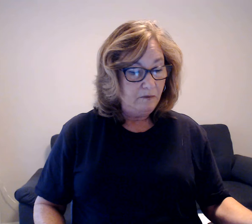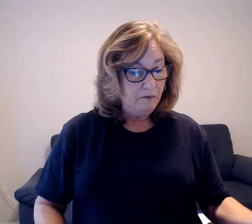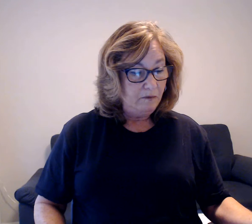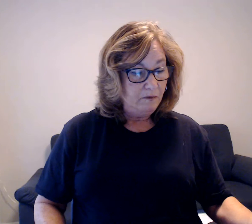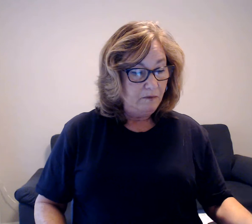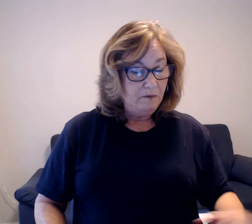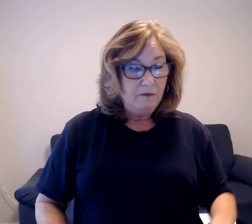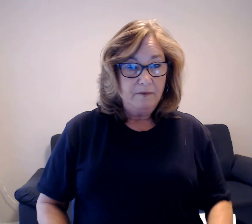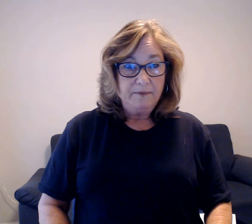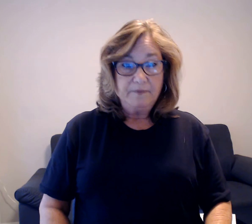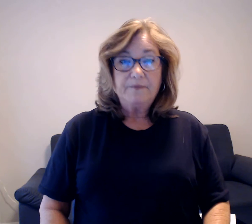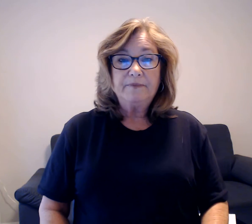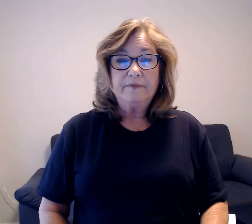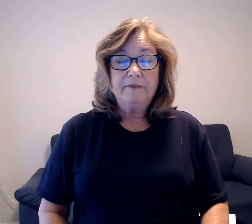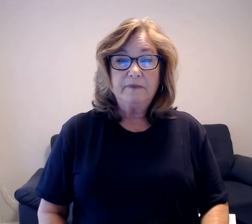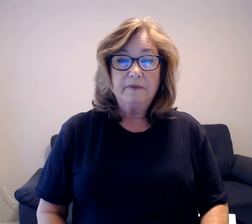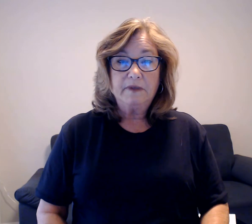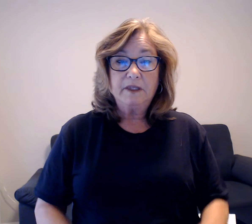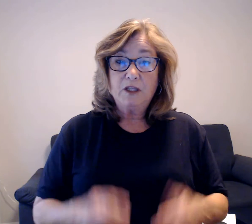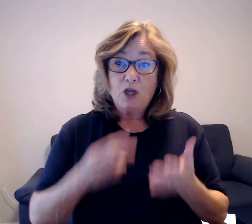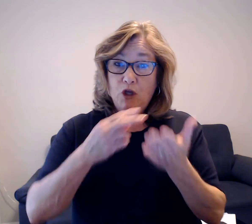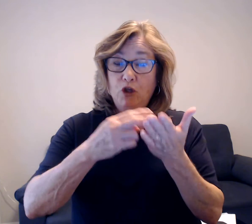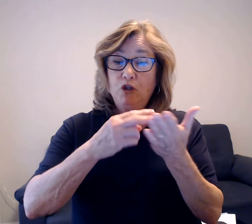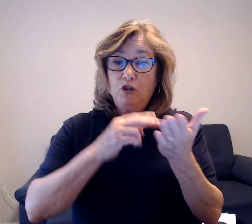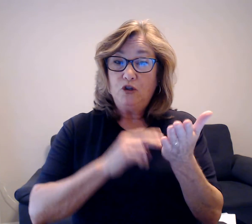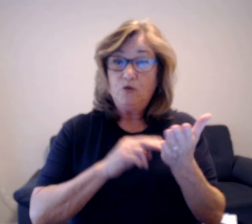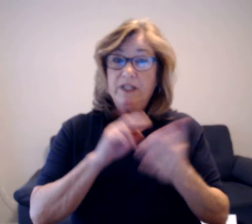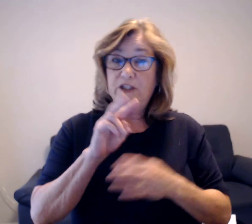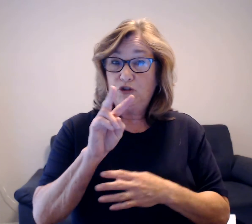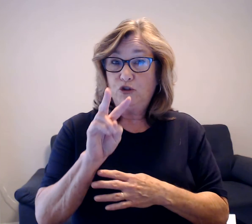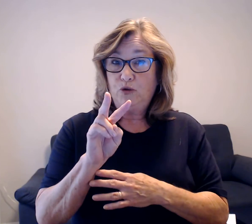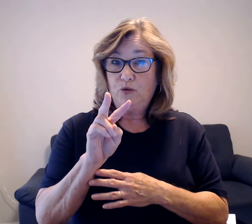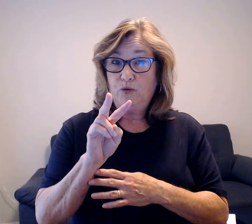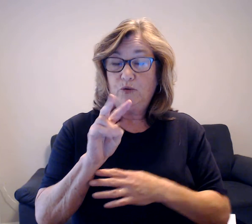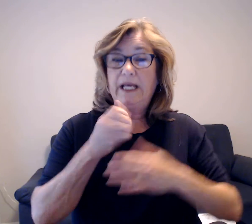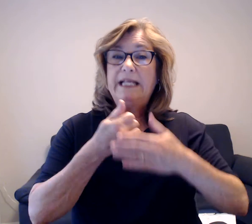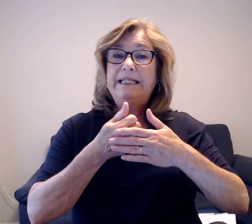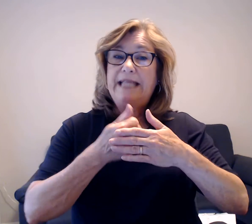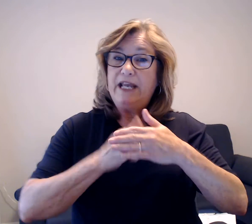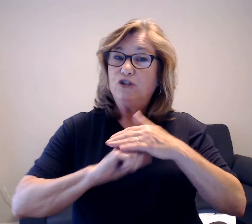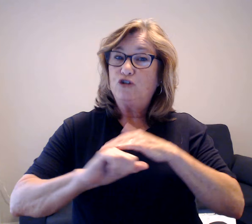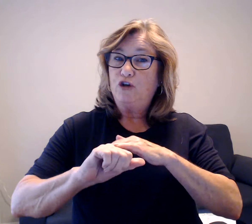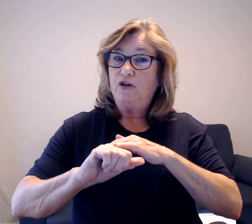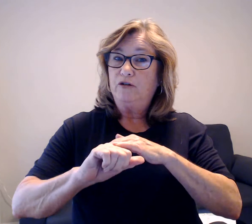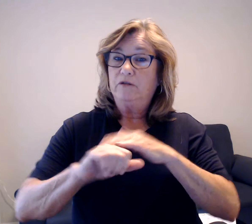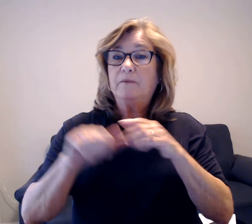Unit 2. Nature. Practice Sentences.